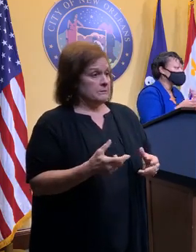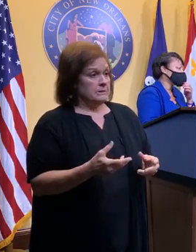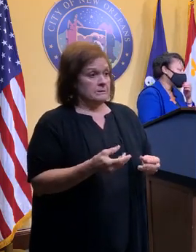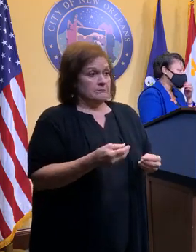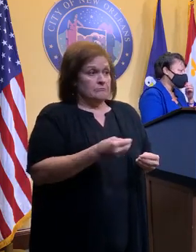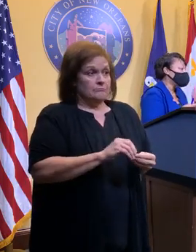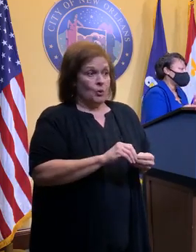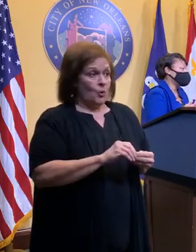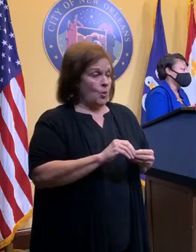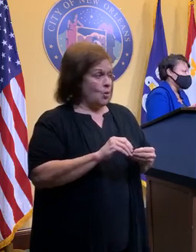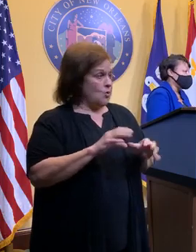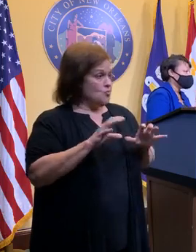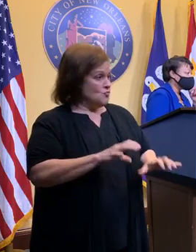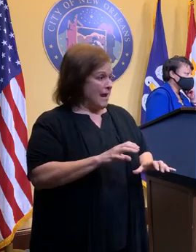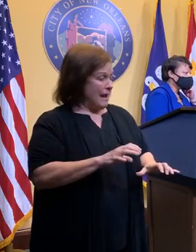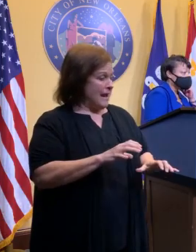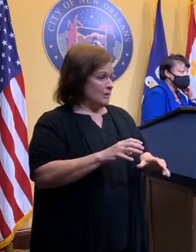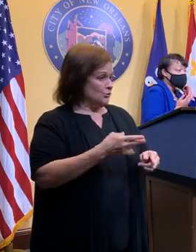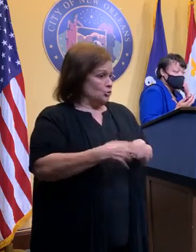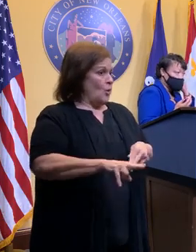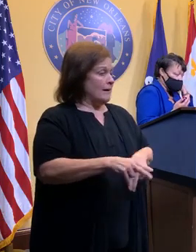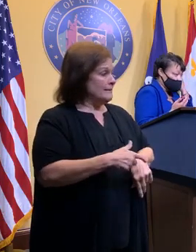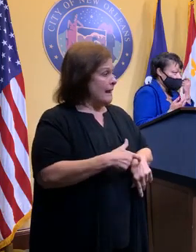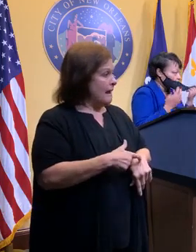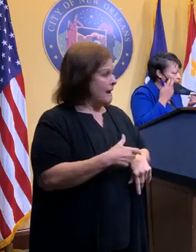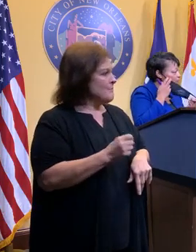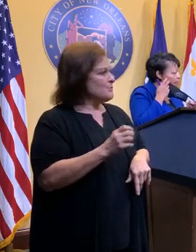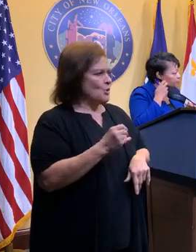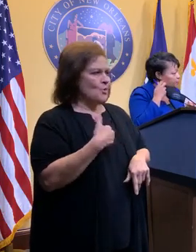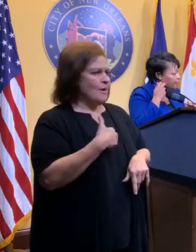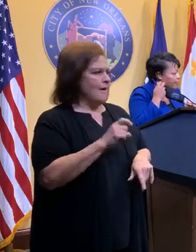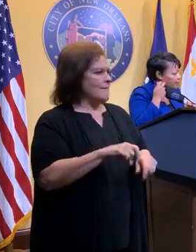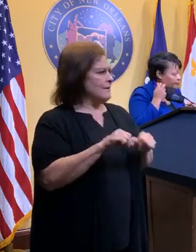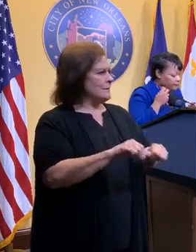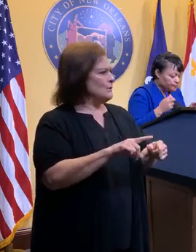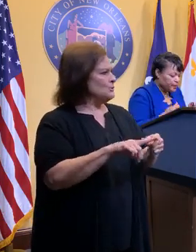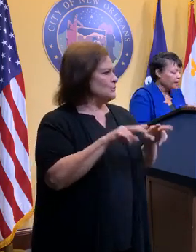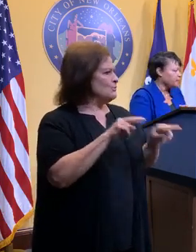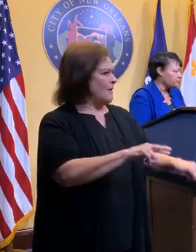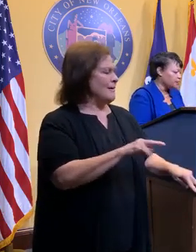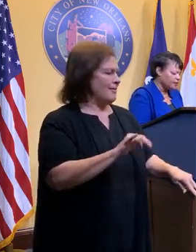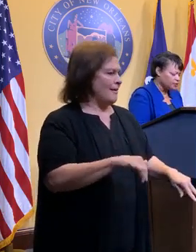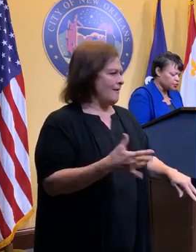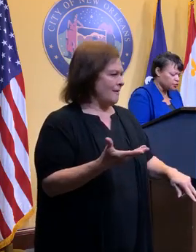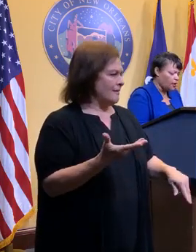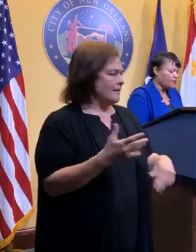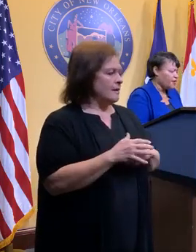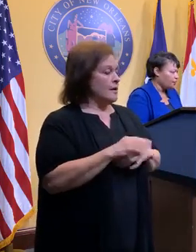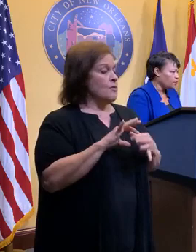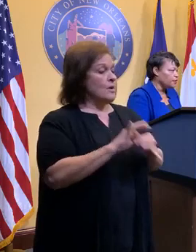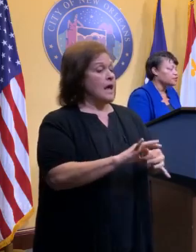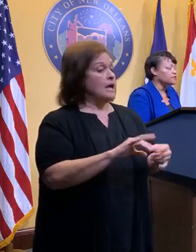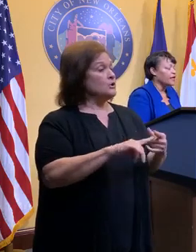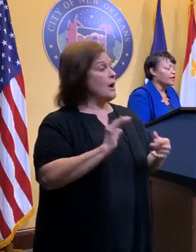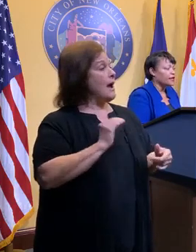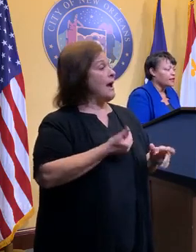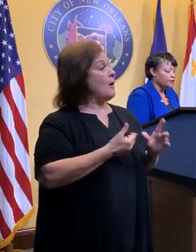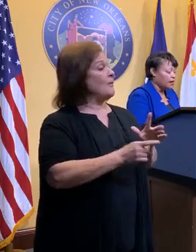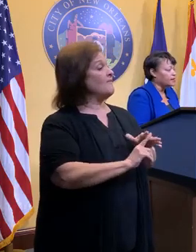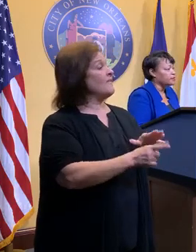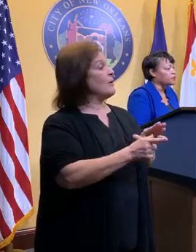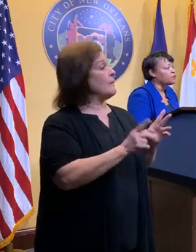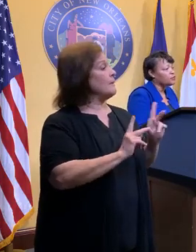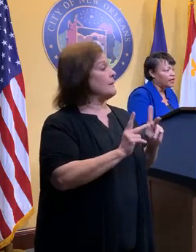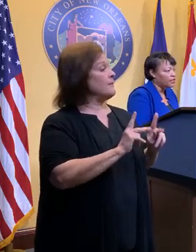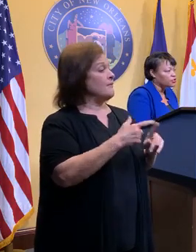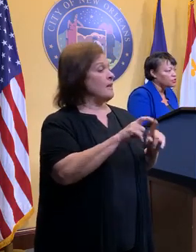rainfall in a shorter period of time. So we'll just have to continue to monitor that. And as it relates to our evacuees just staying